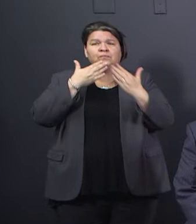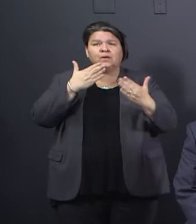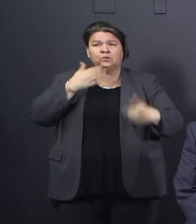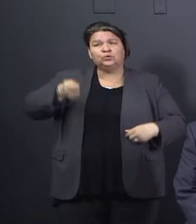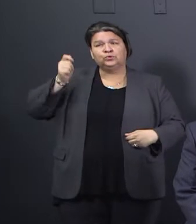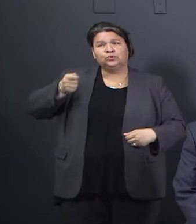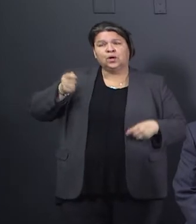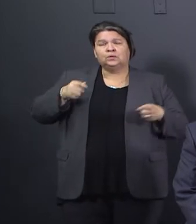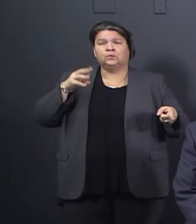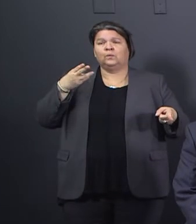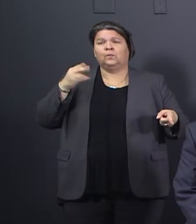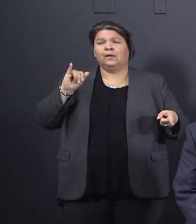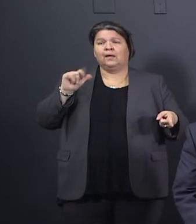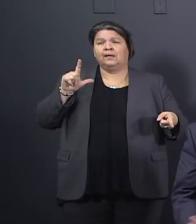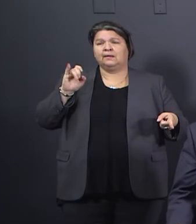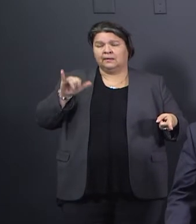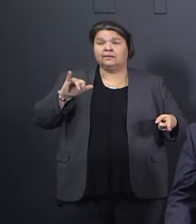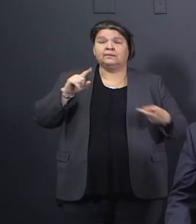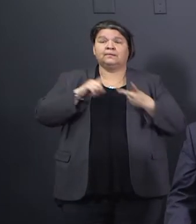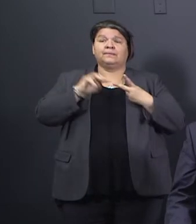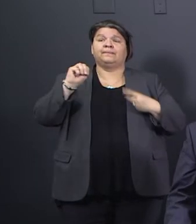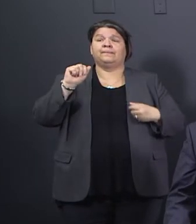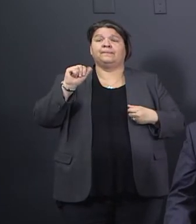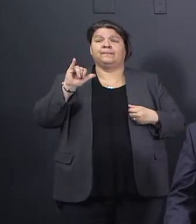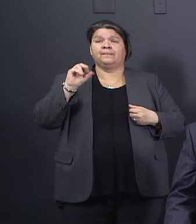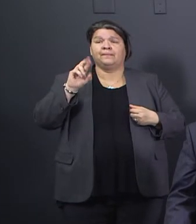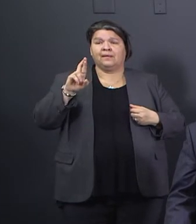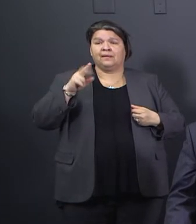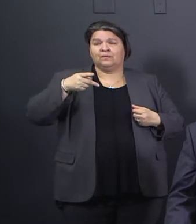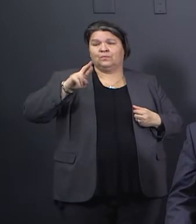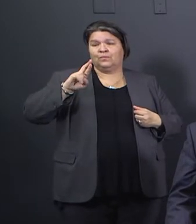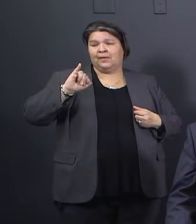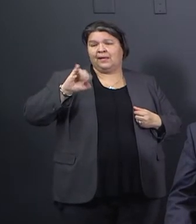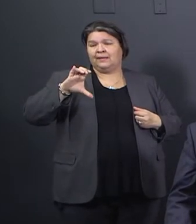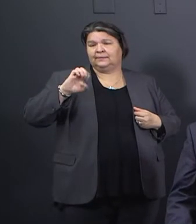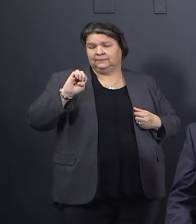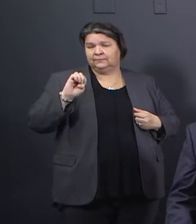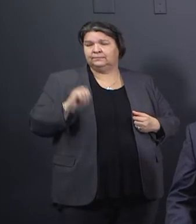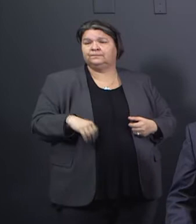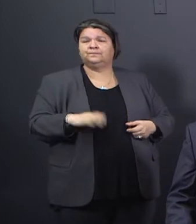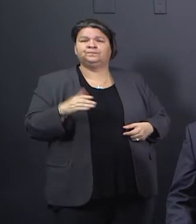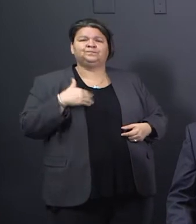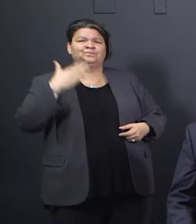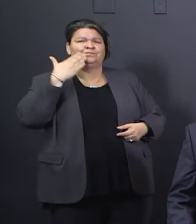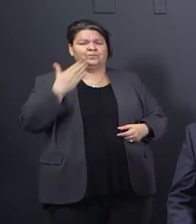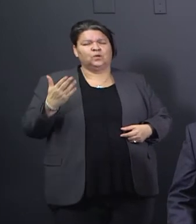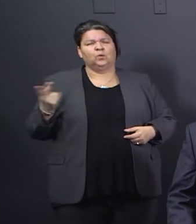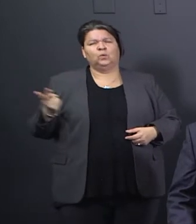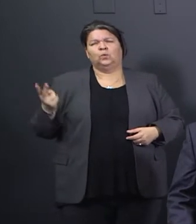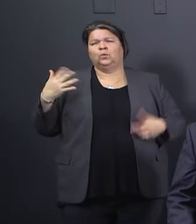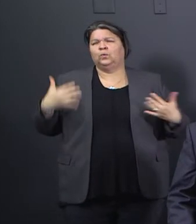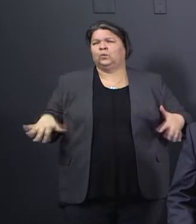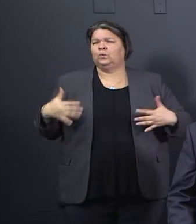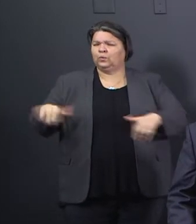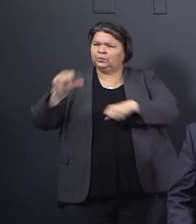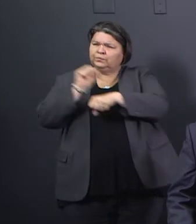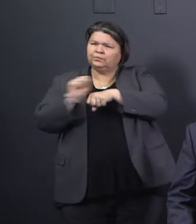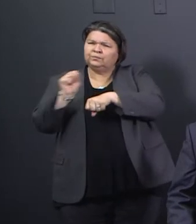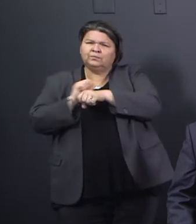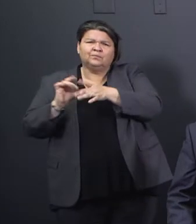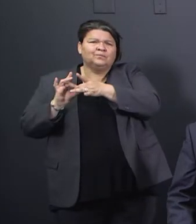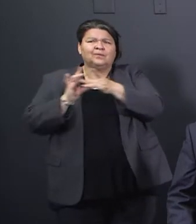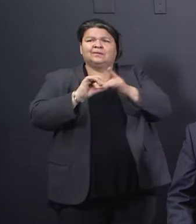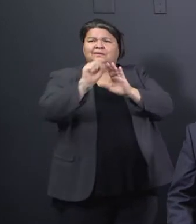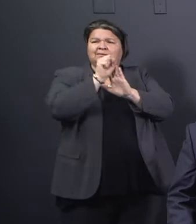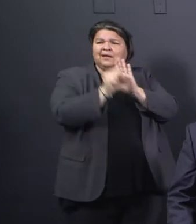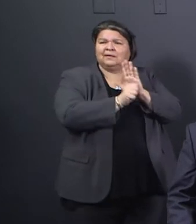they and their staffs worked very well with both the state and us to help us get ready. Because we already had a